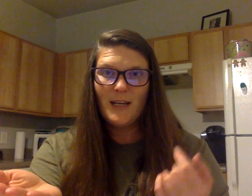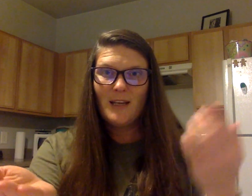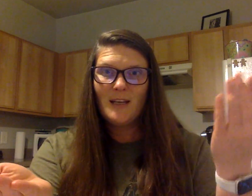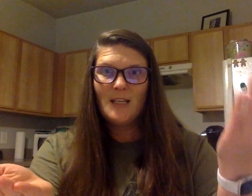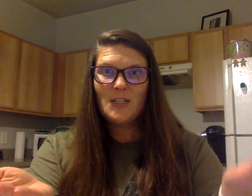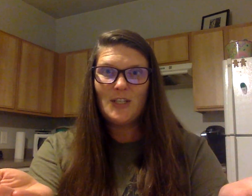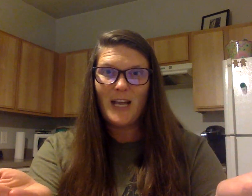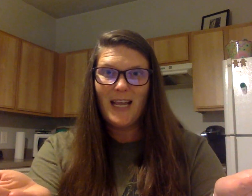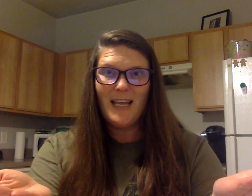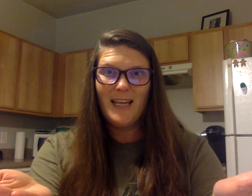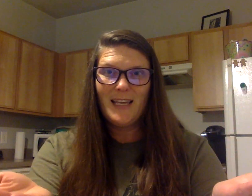Shake.